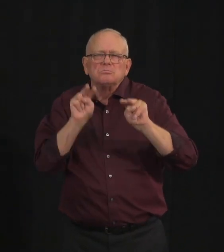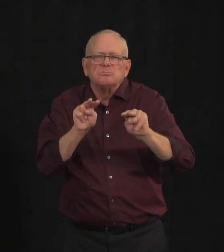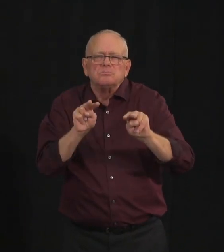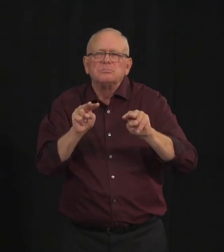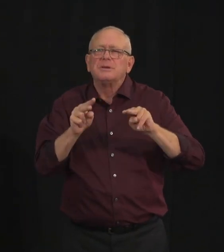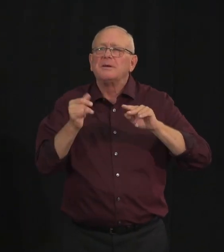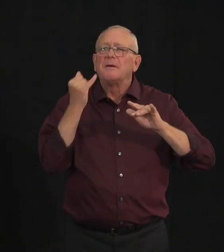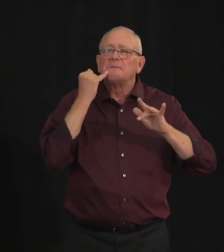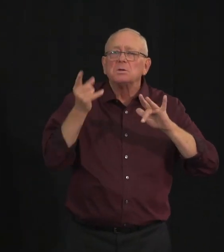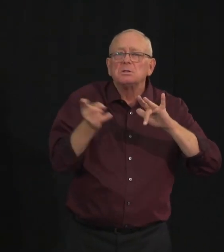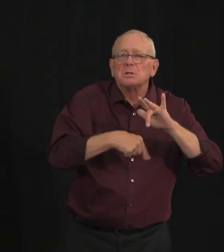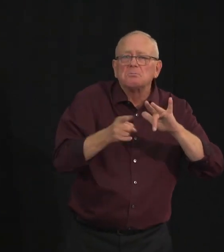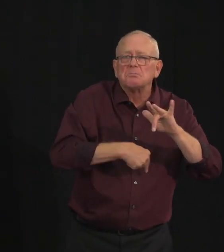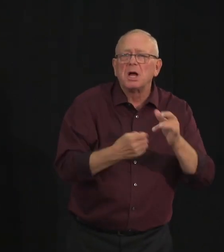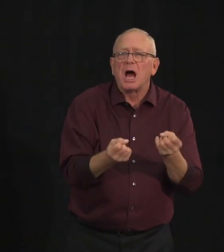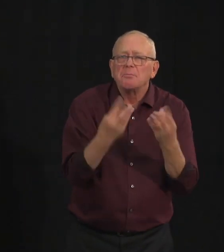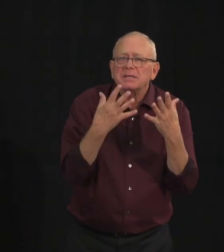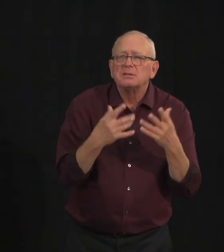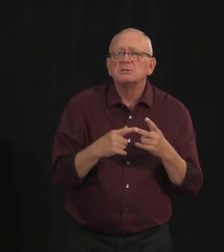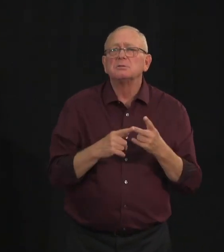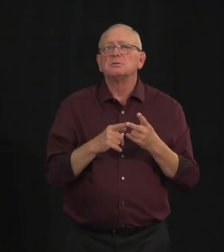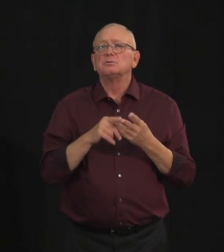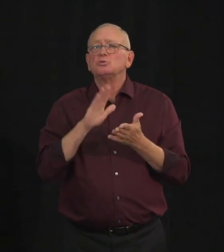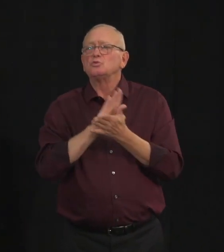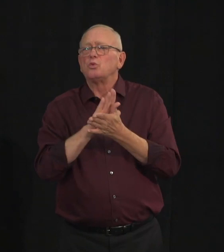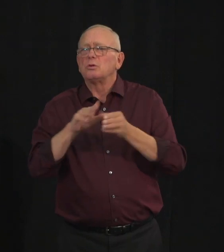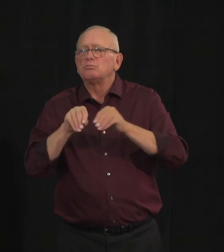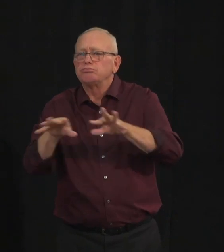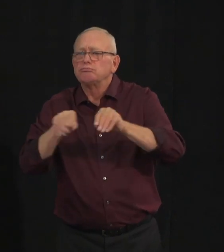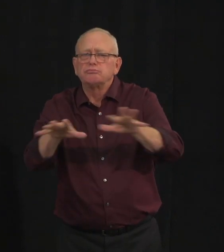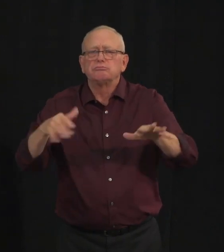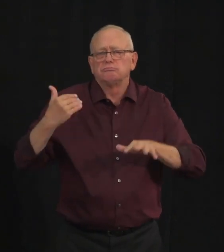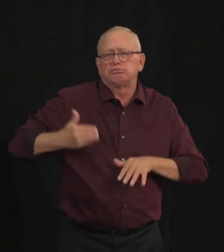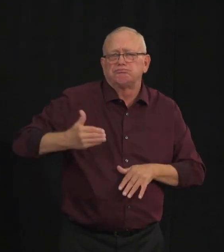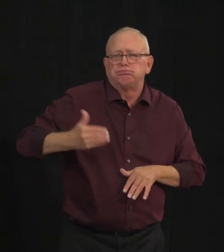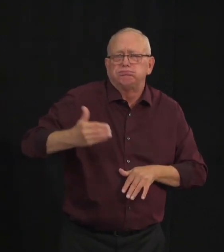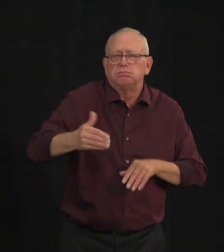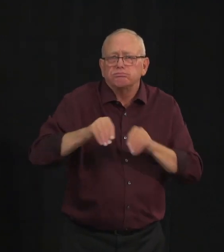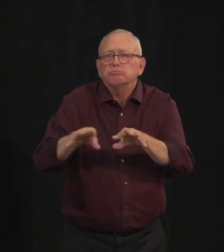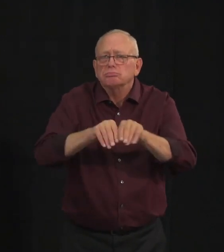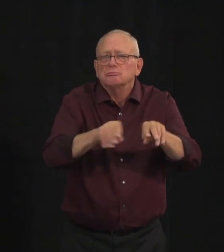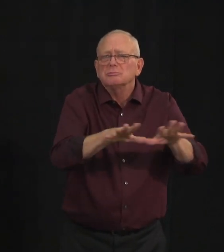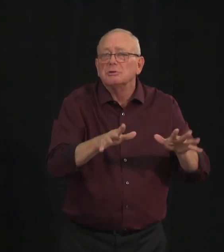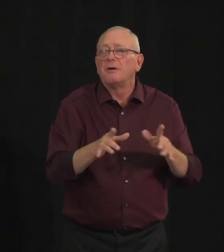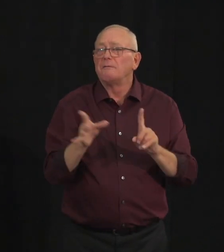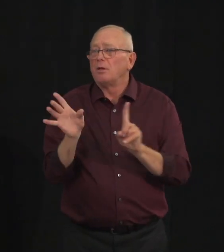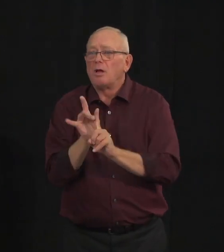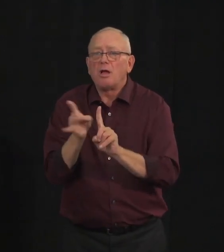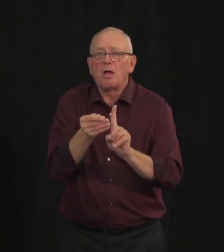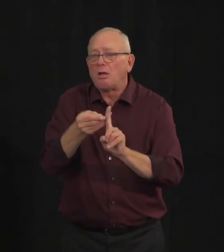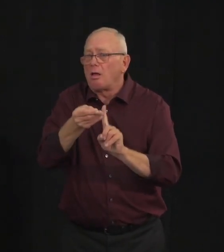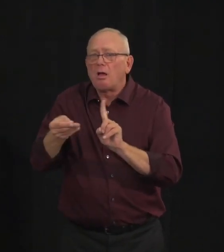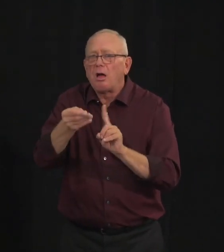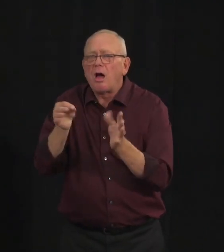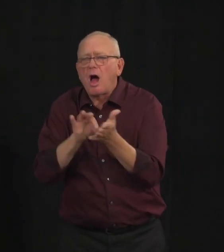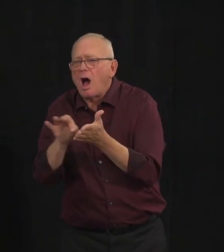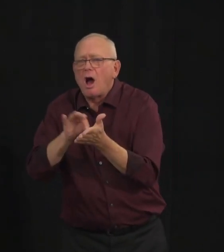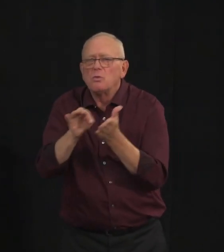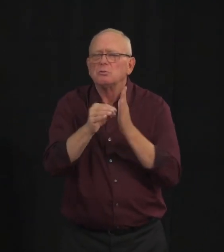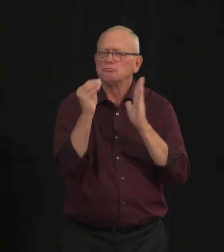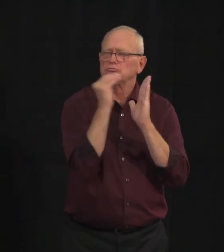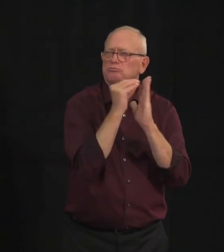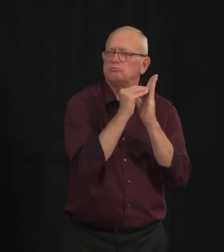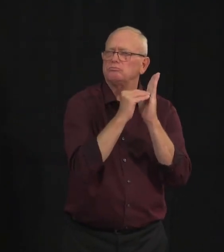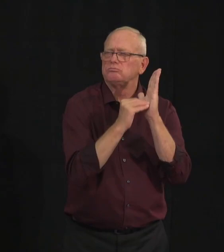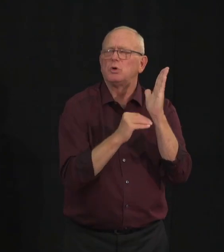and community transmission rates. I will continue to provide my best medical advice and Alberta